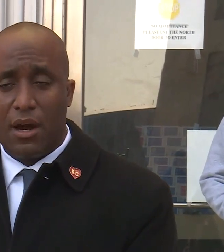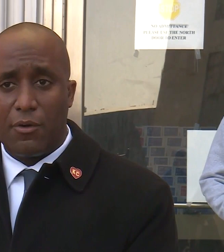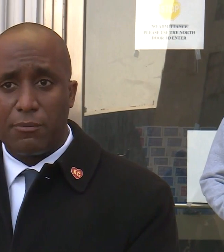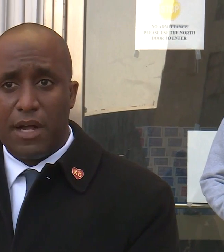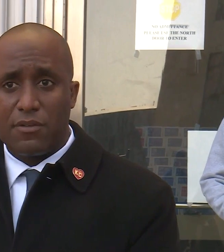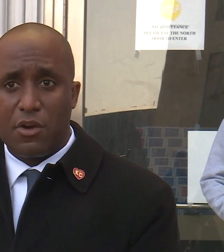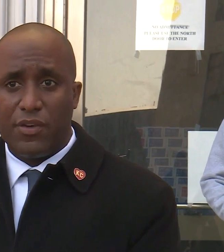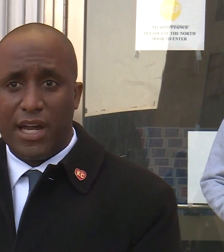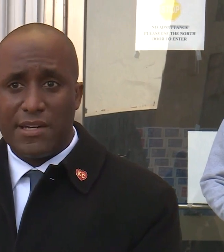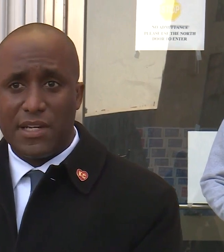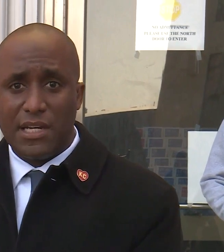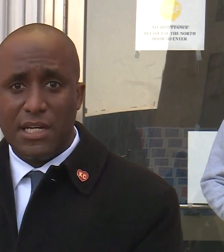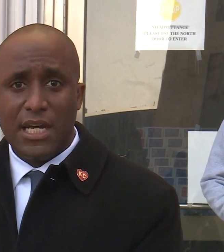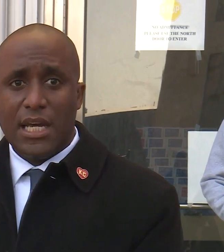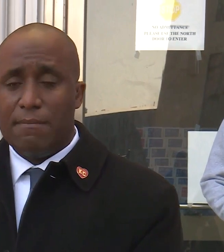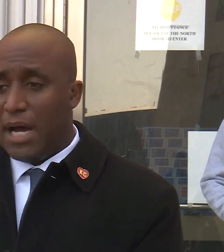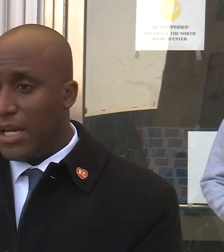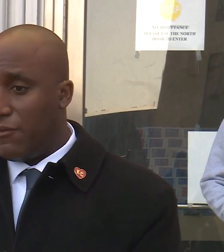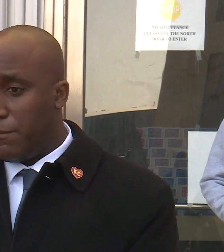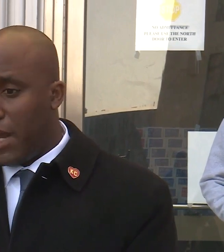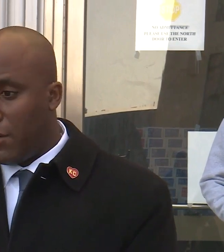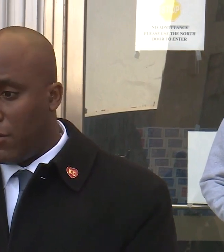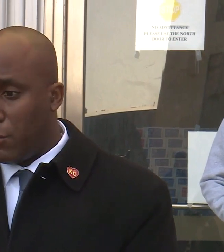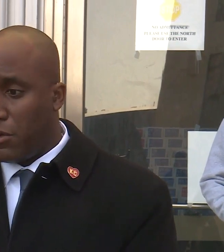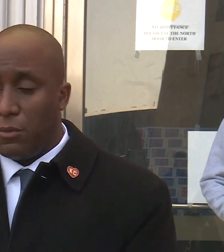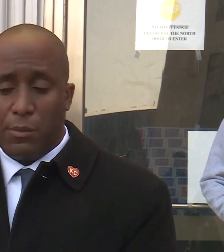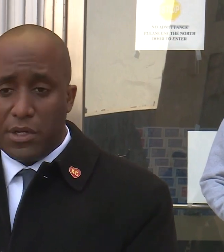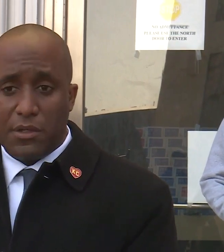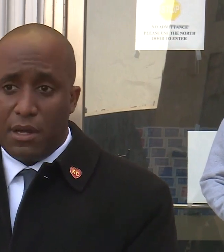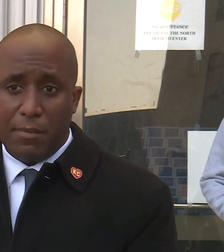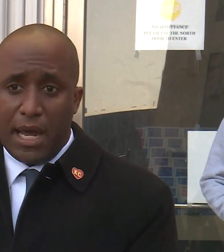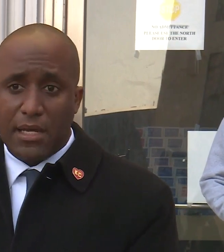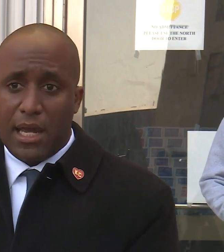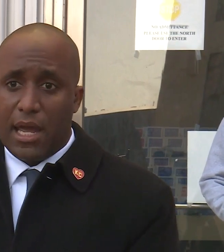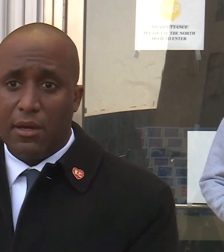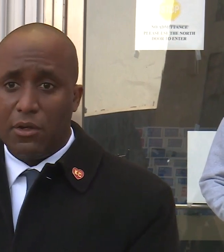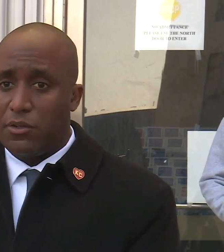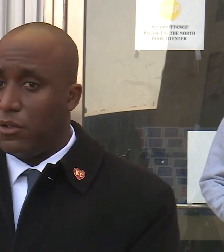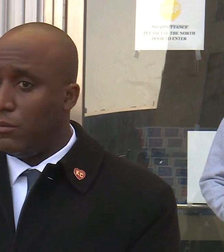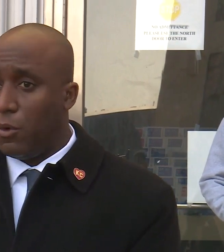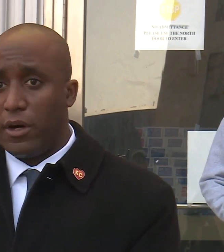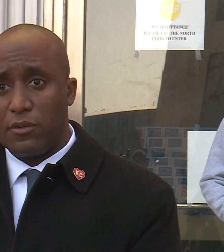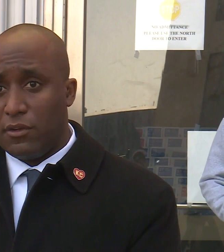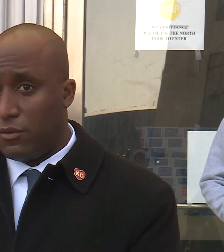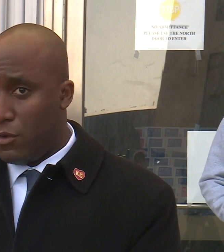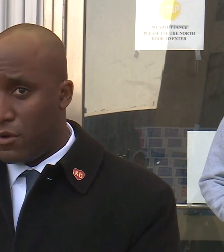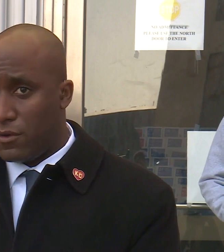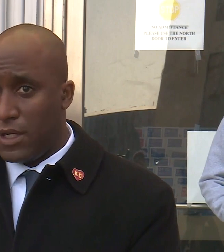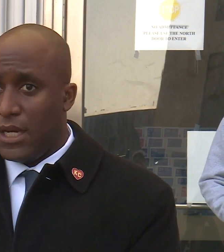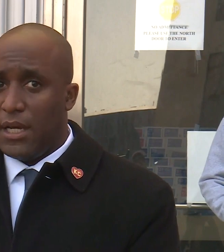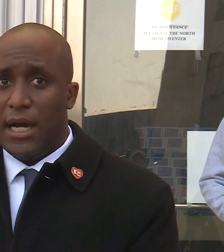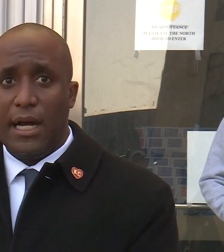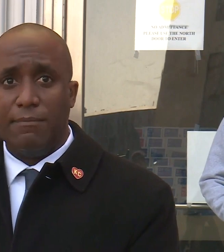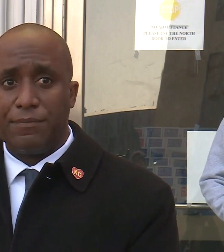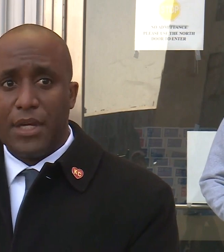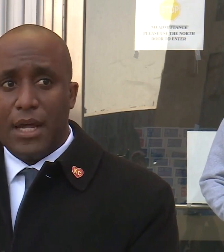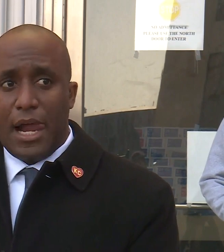on our response to COVID-19. But if the plan doesn't work, then we will need to come back and look to more extensive orders.